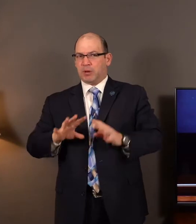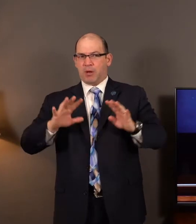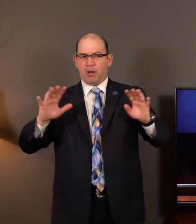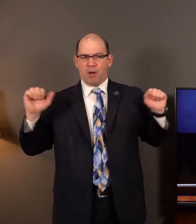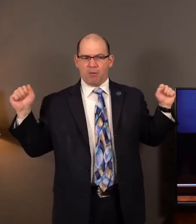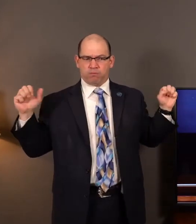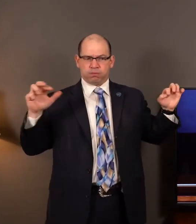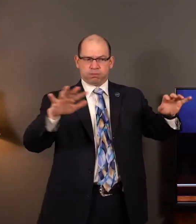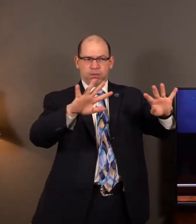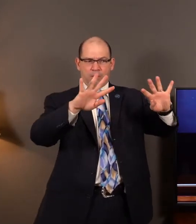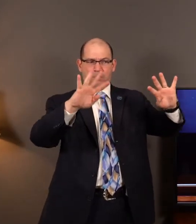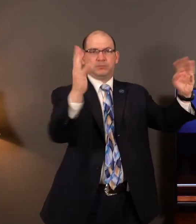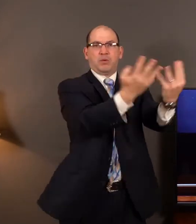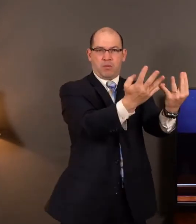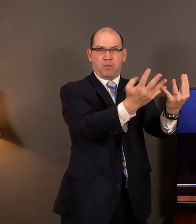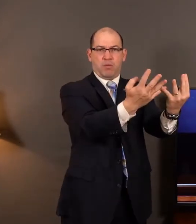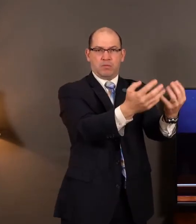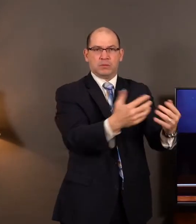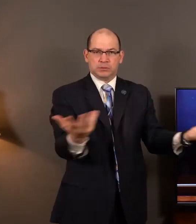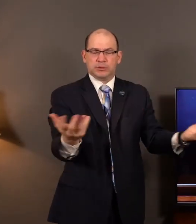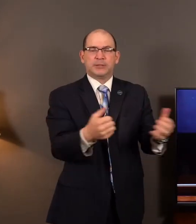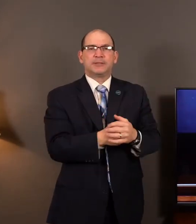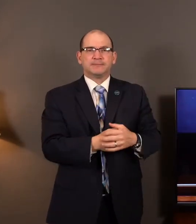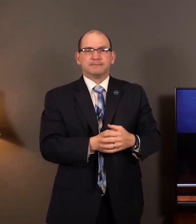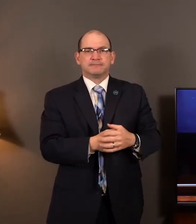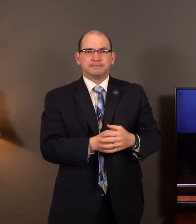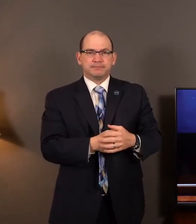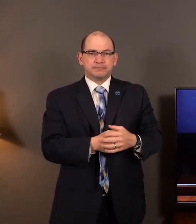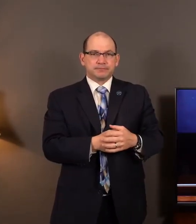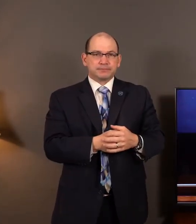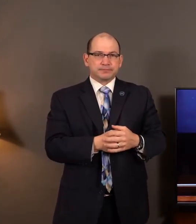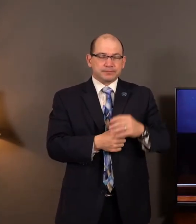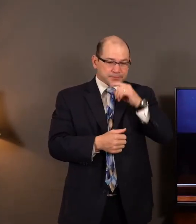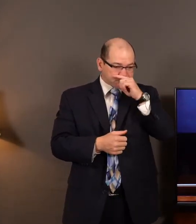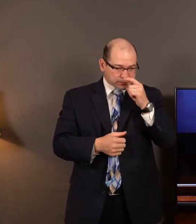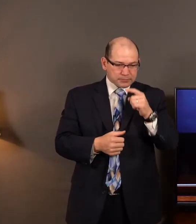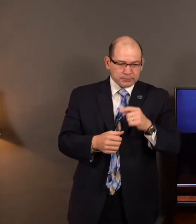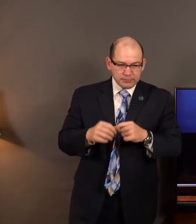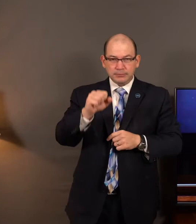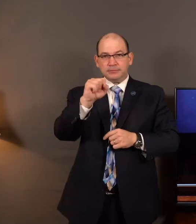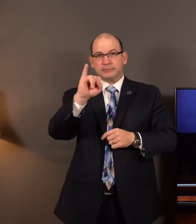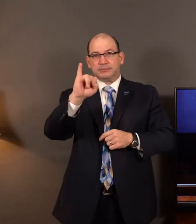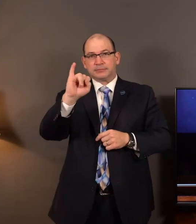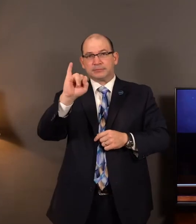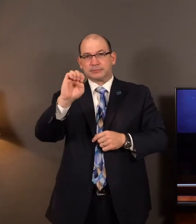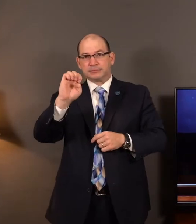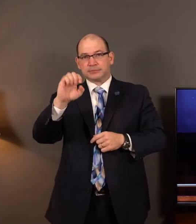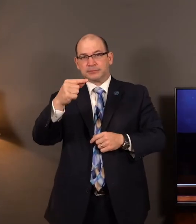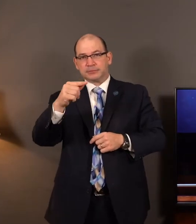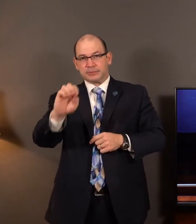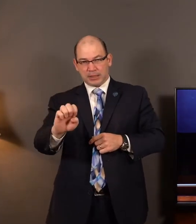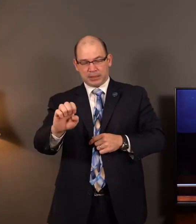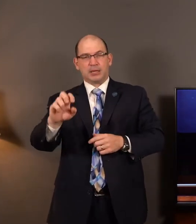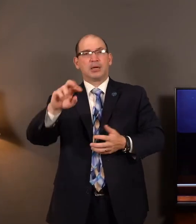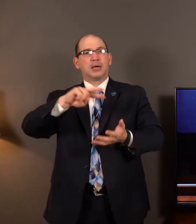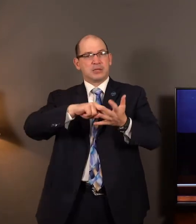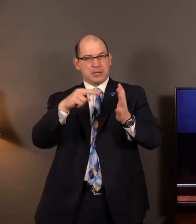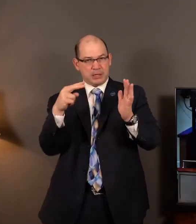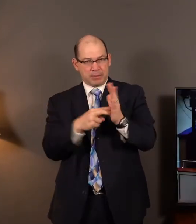particularly in this era of the Old Testament. Siege comes from the Latin word. It means to sit and siege warfare was